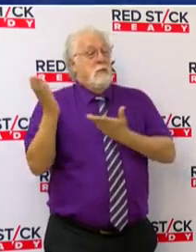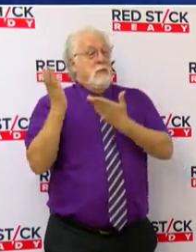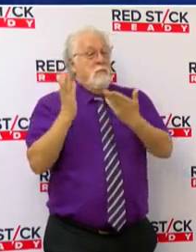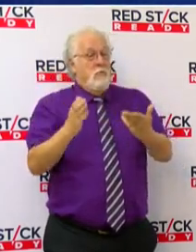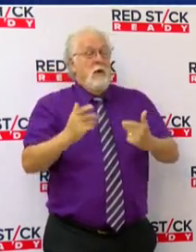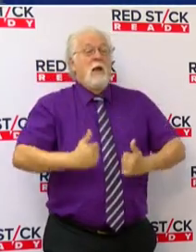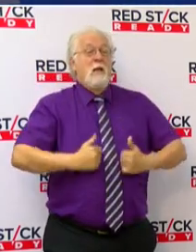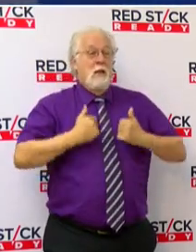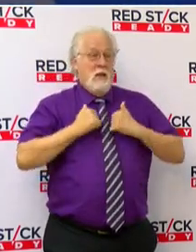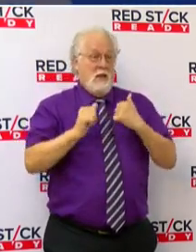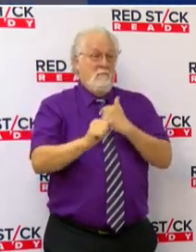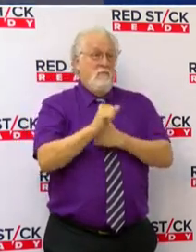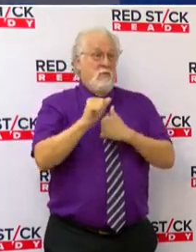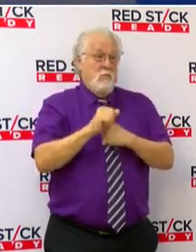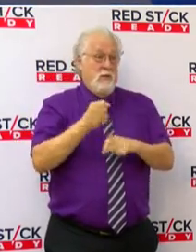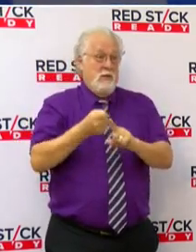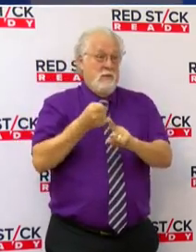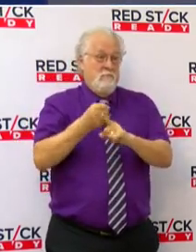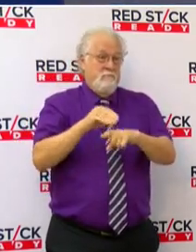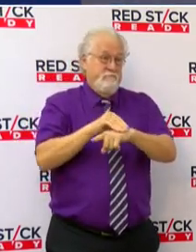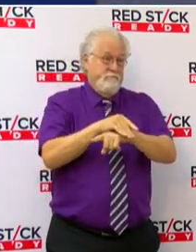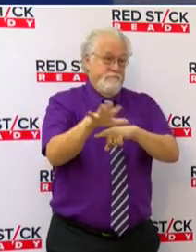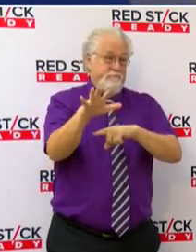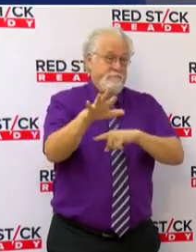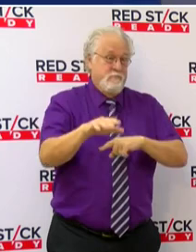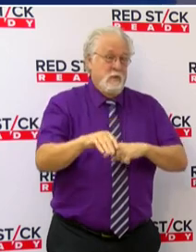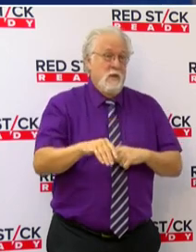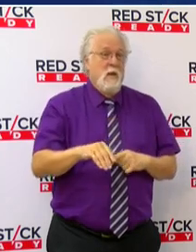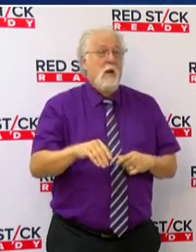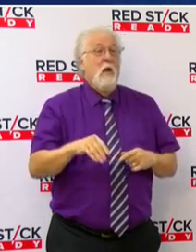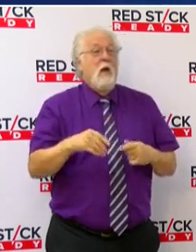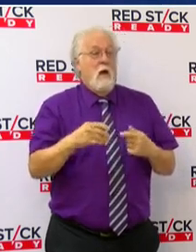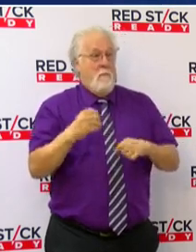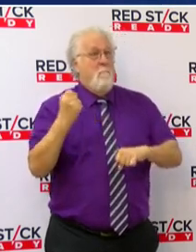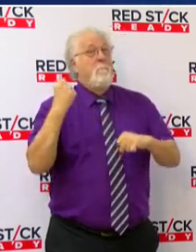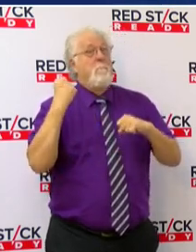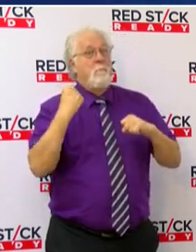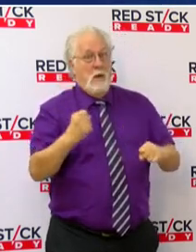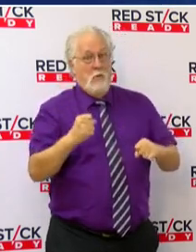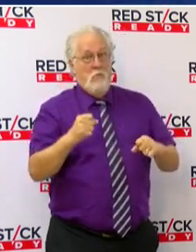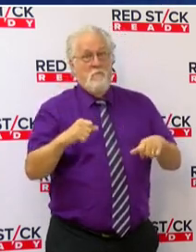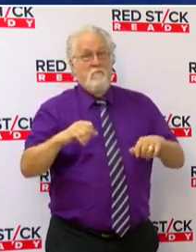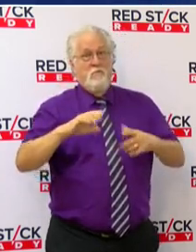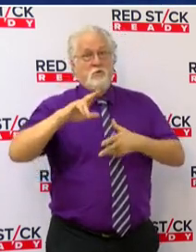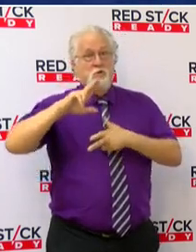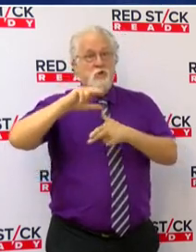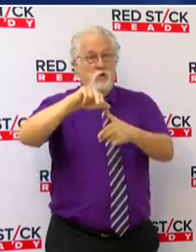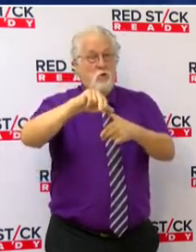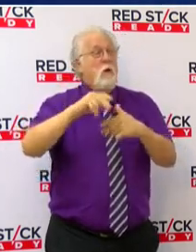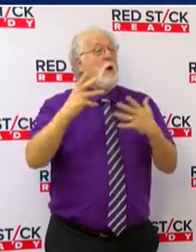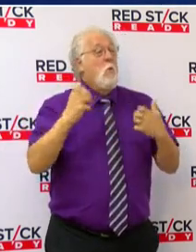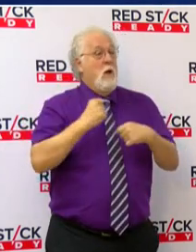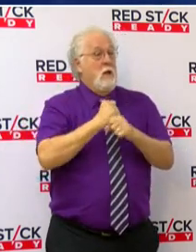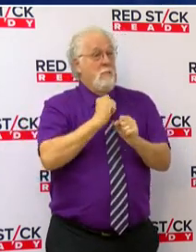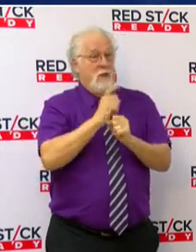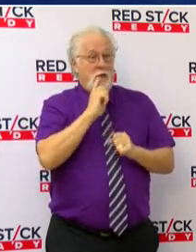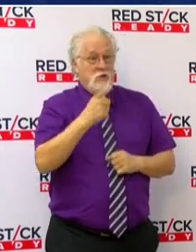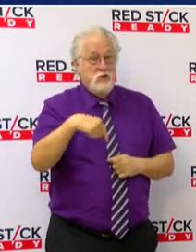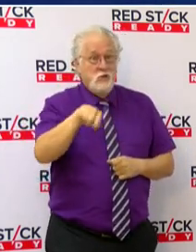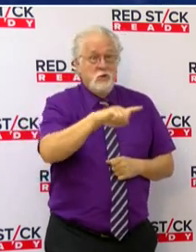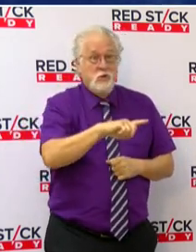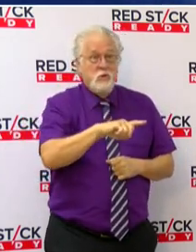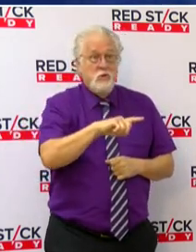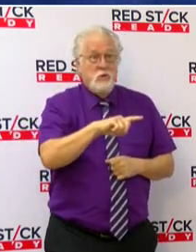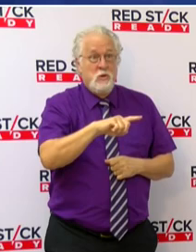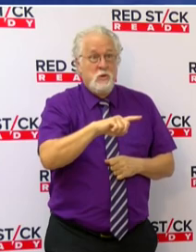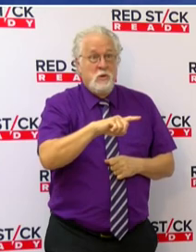life threatening impacts. It's a powerful storm. We want to ensure all of you that you